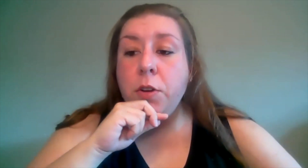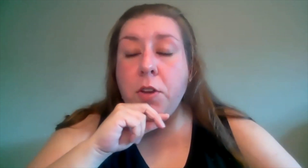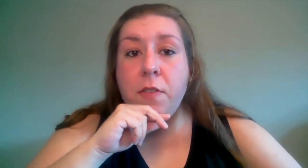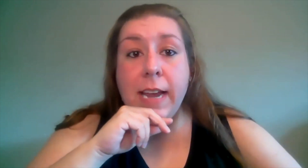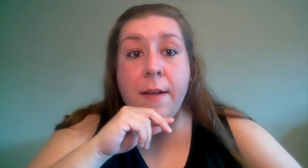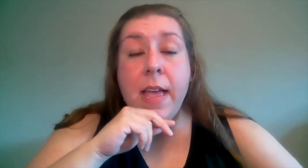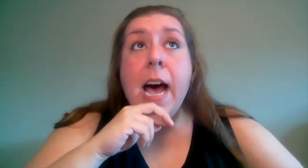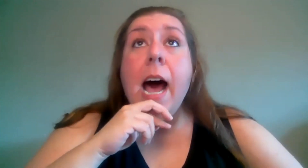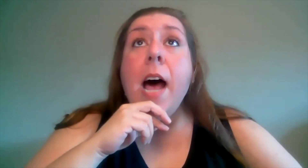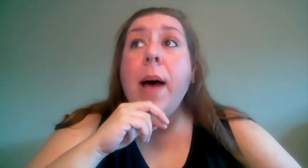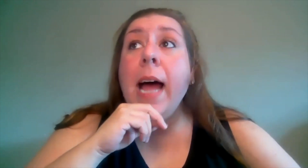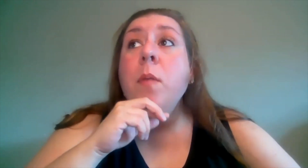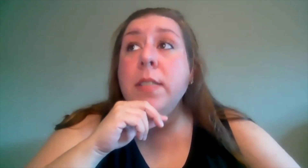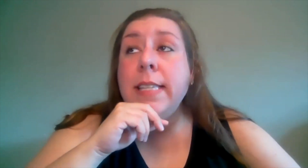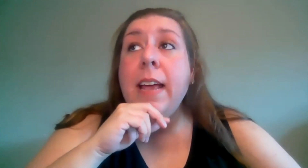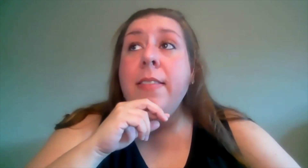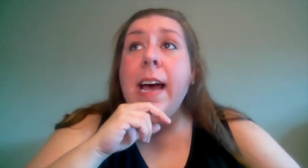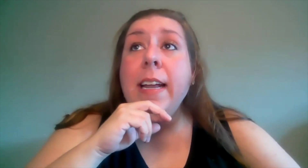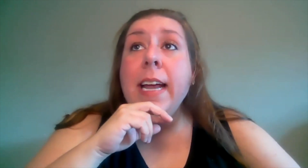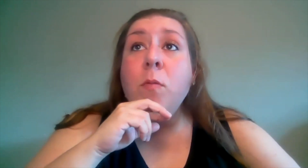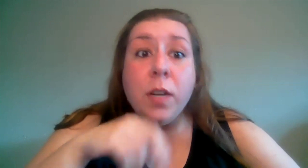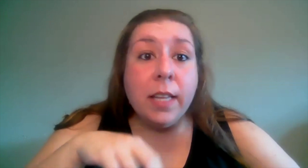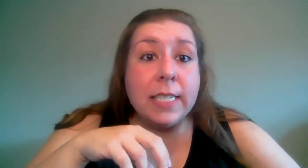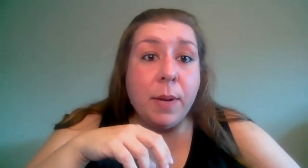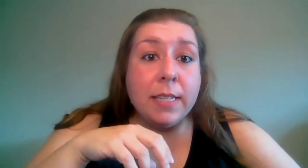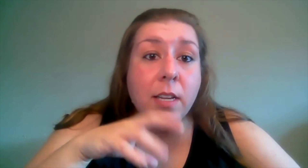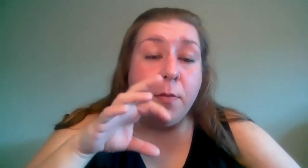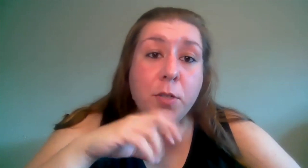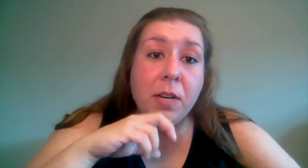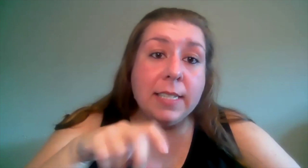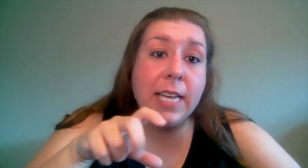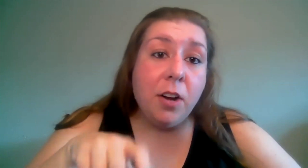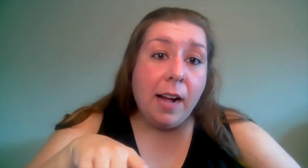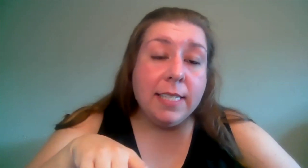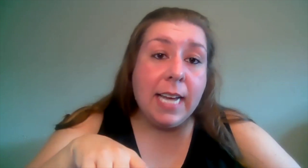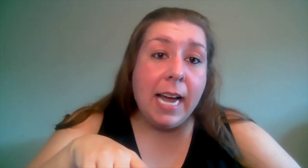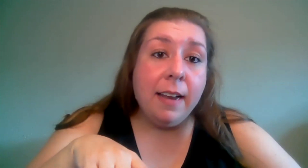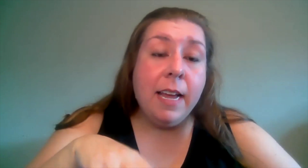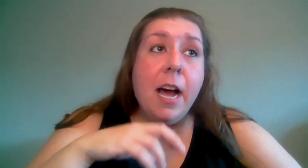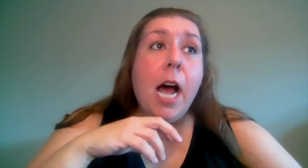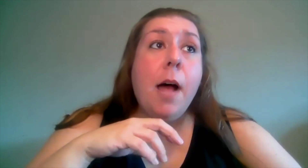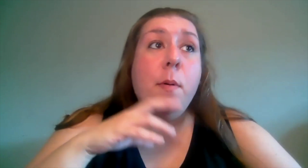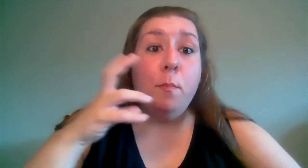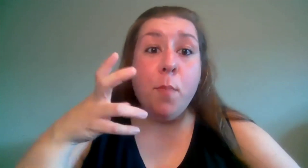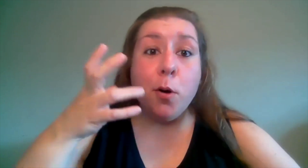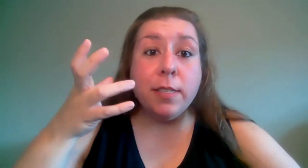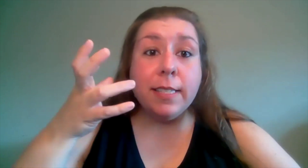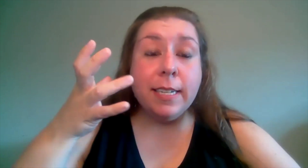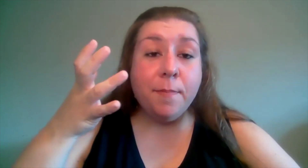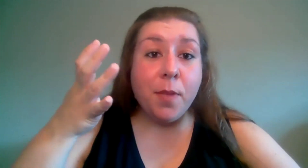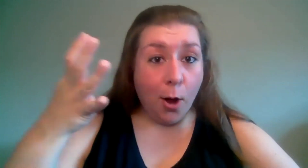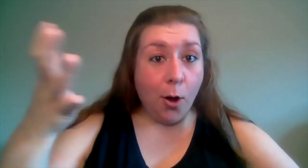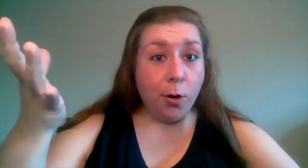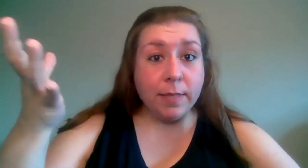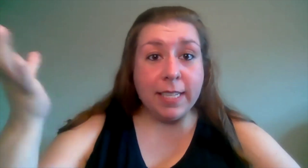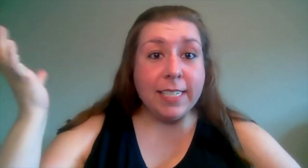don't you know that yet um i will say that it really depends on if we're doing inside or outside um most homes in